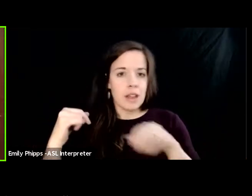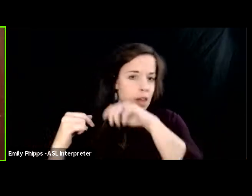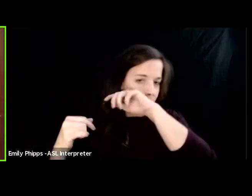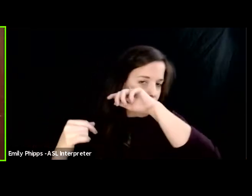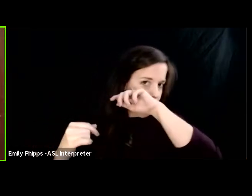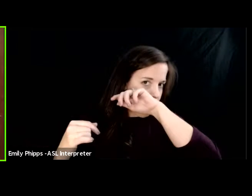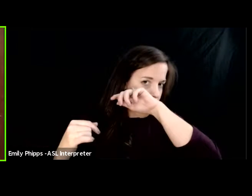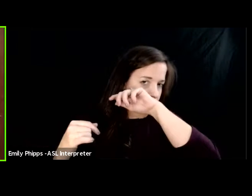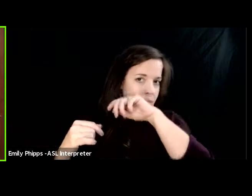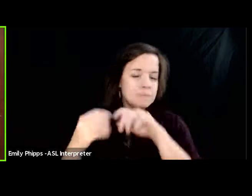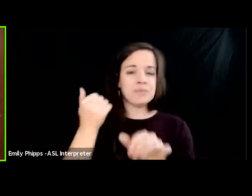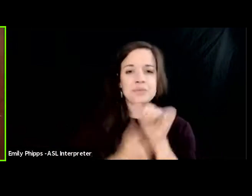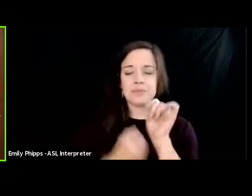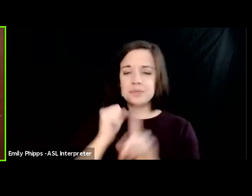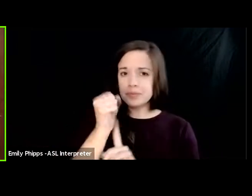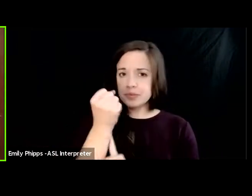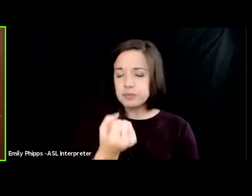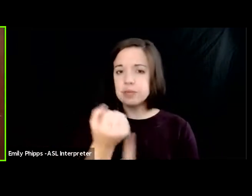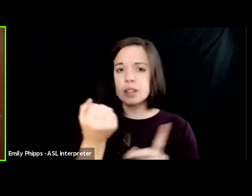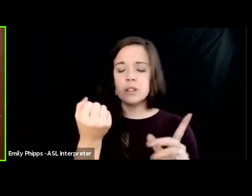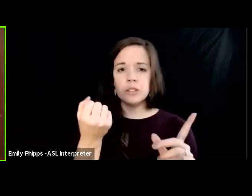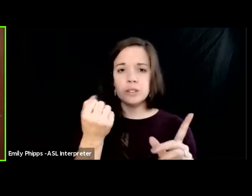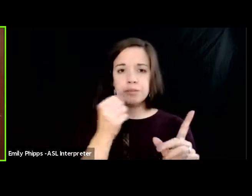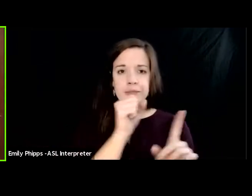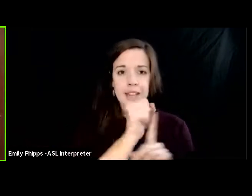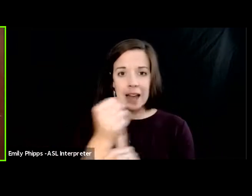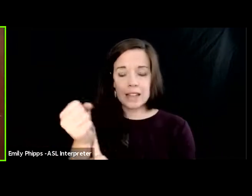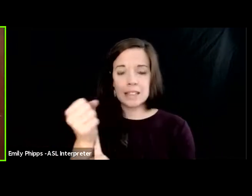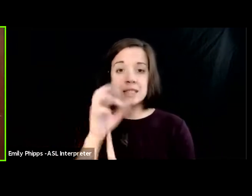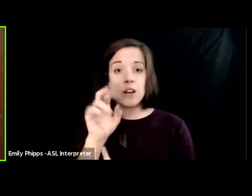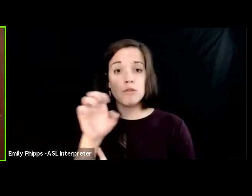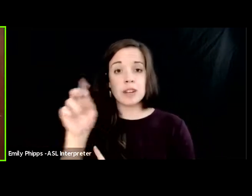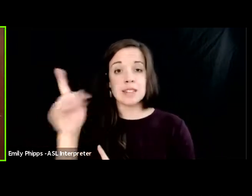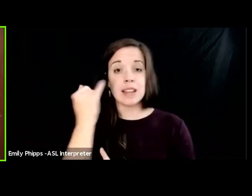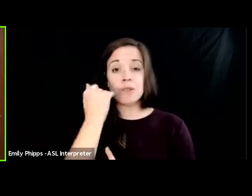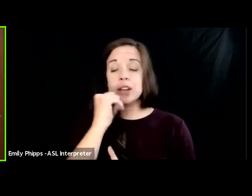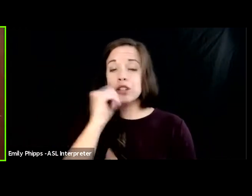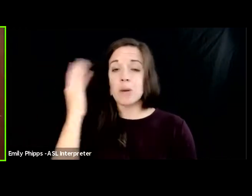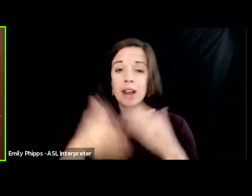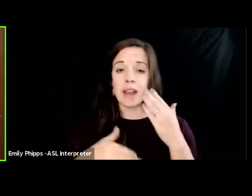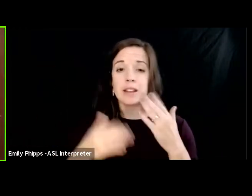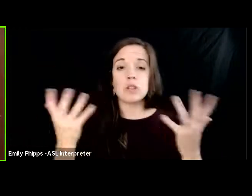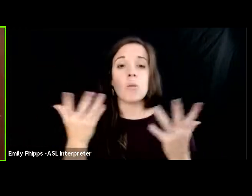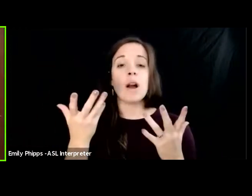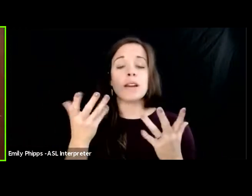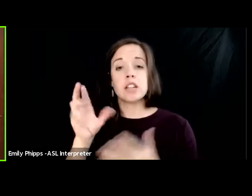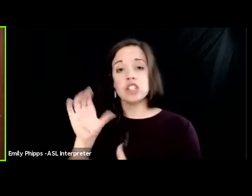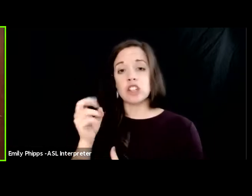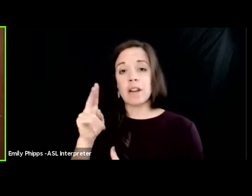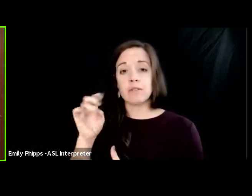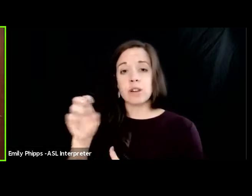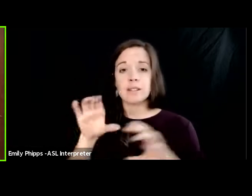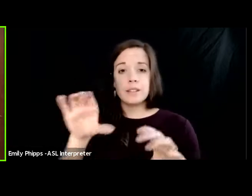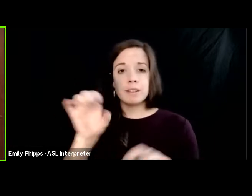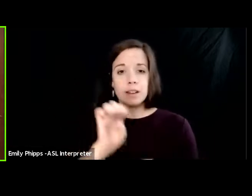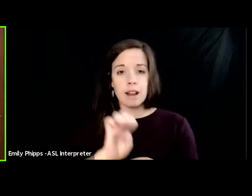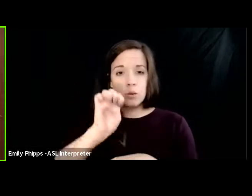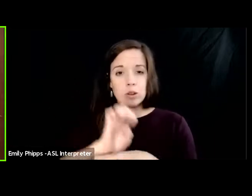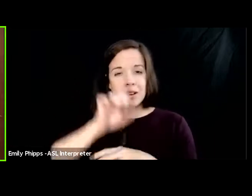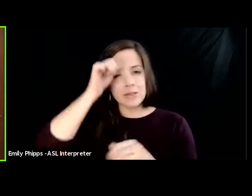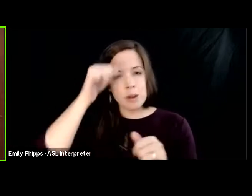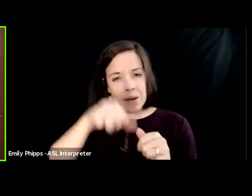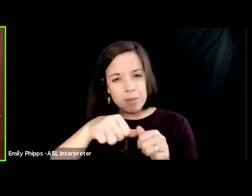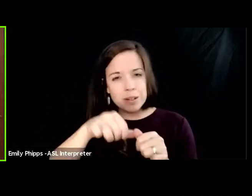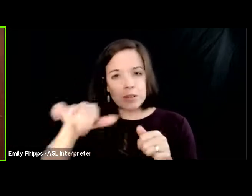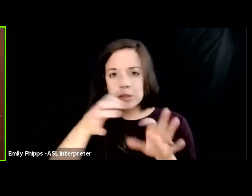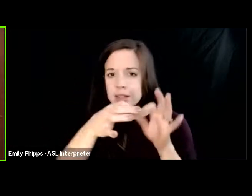if we don't stand up and close the book on chevron and what they did in ecuador because again remember this was a very